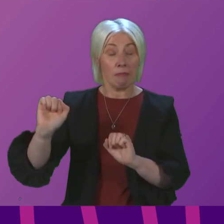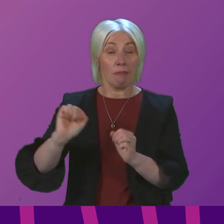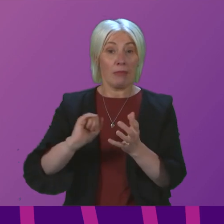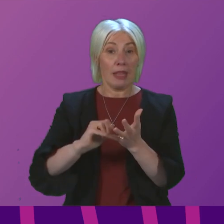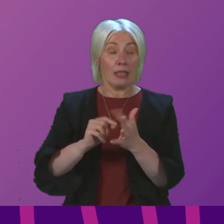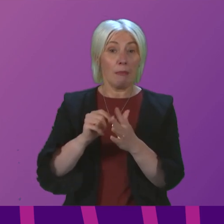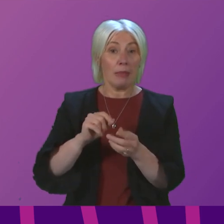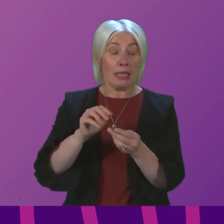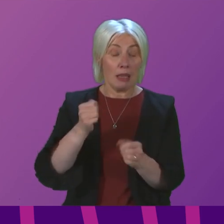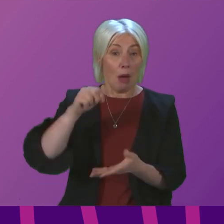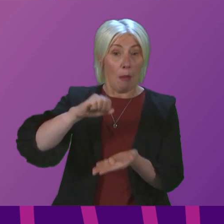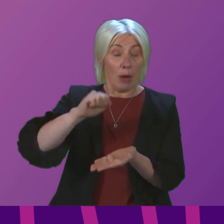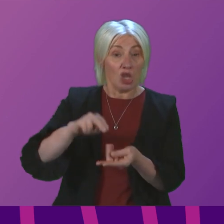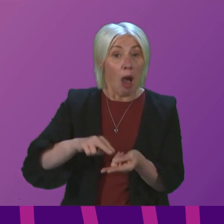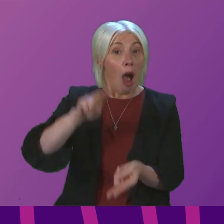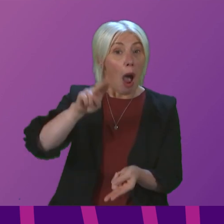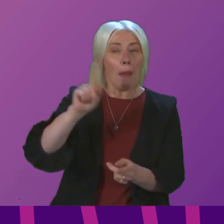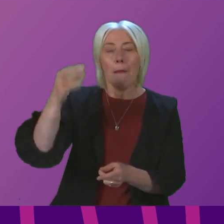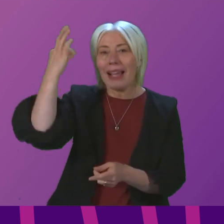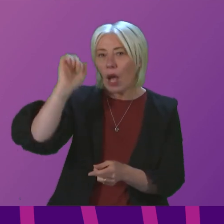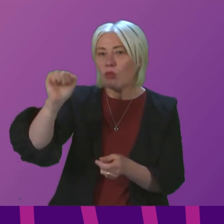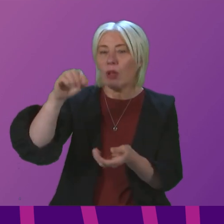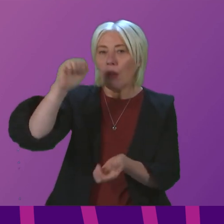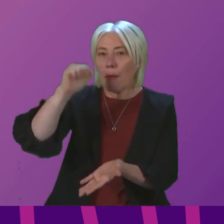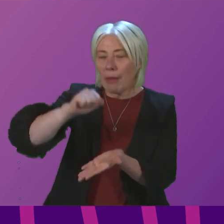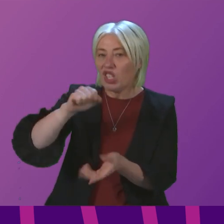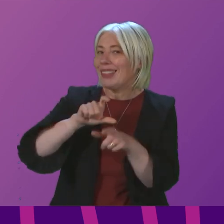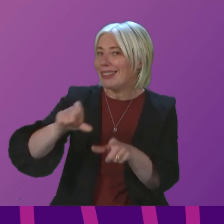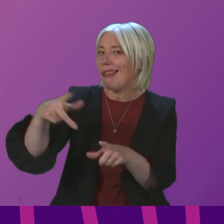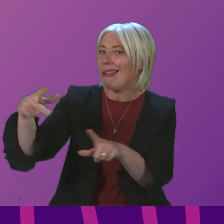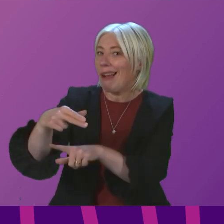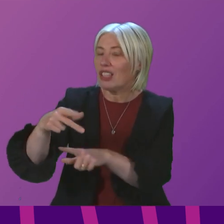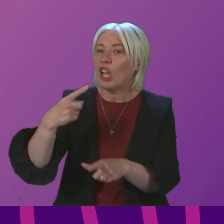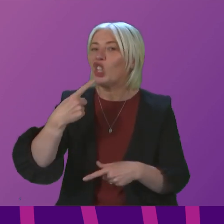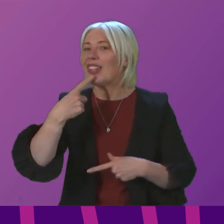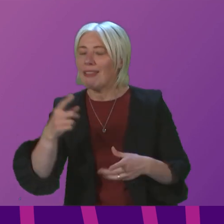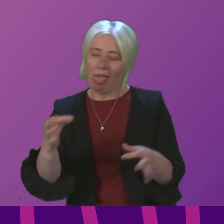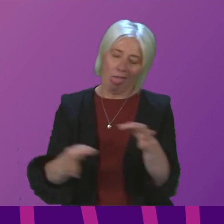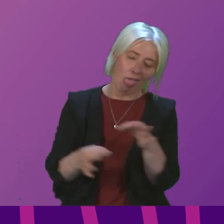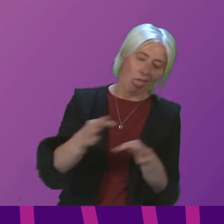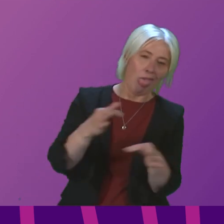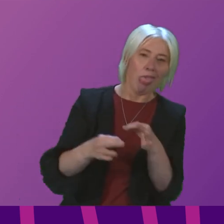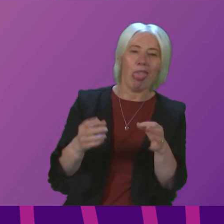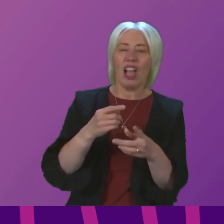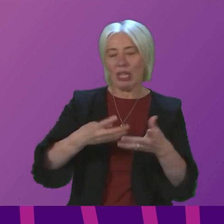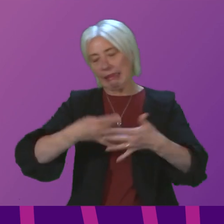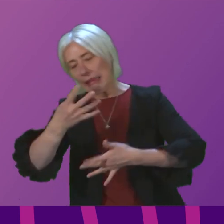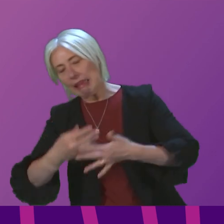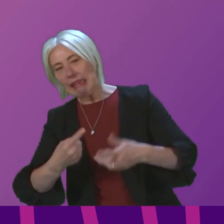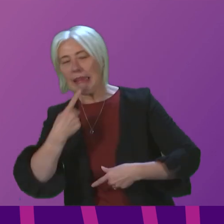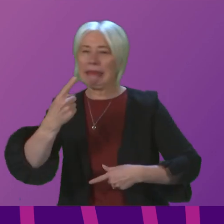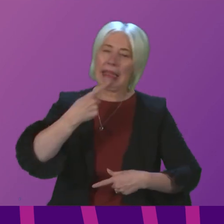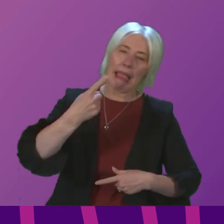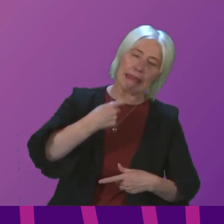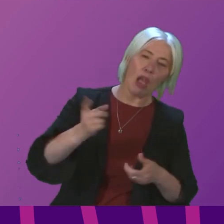she still cuts local government budgets. So Nicola Sturgeon can spin all she likes. She can read out the stats in her little book all she likes. The reality